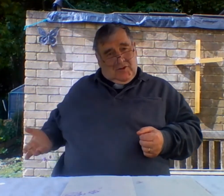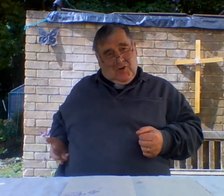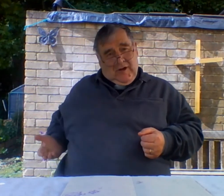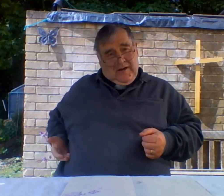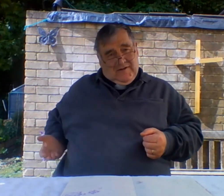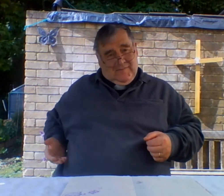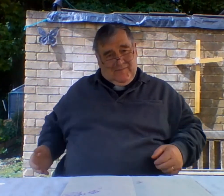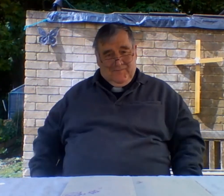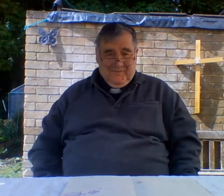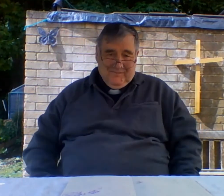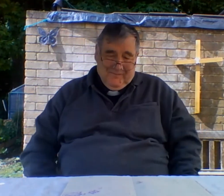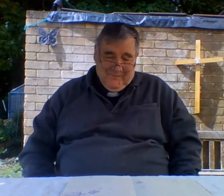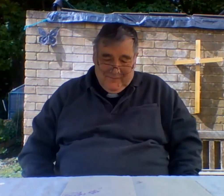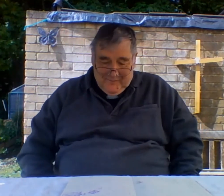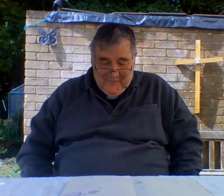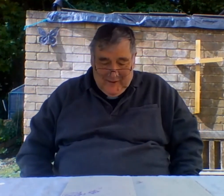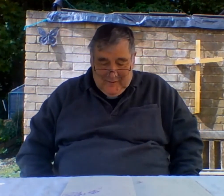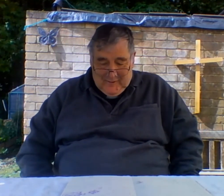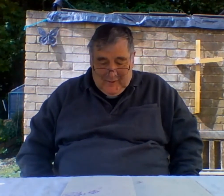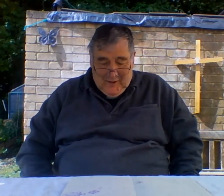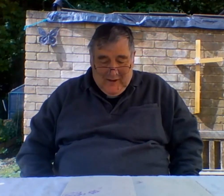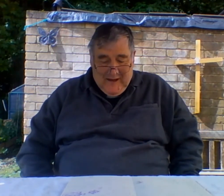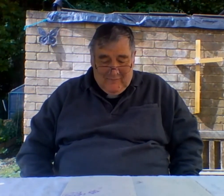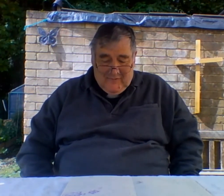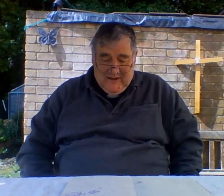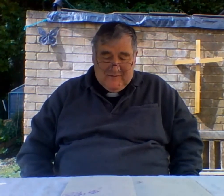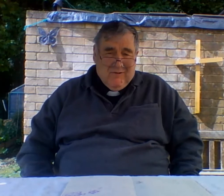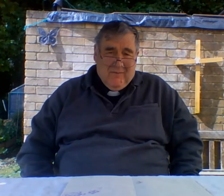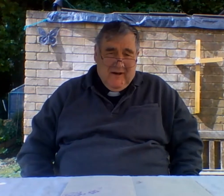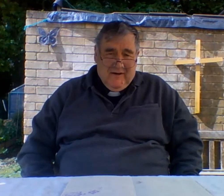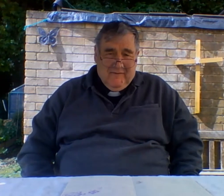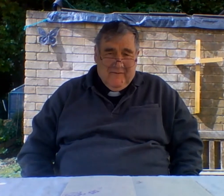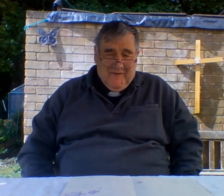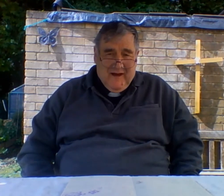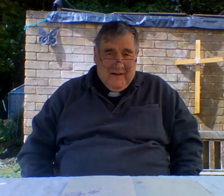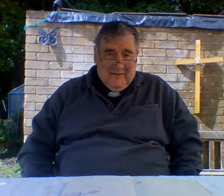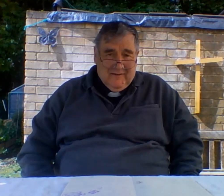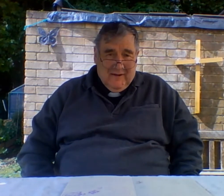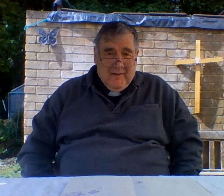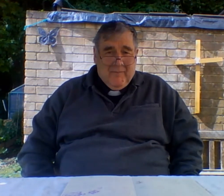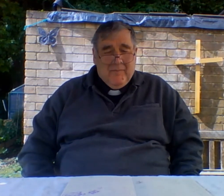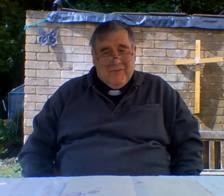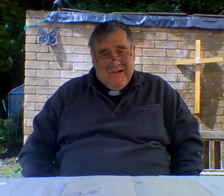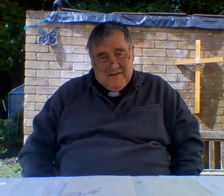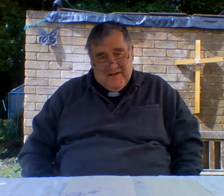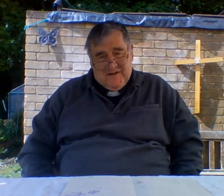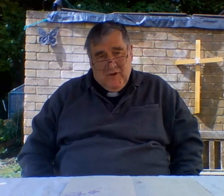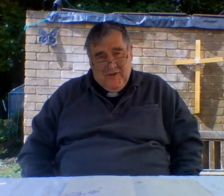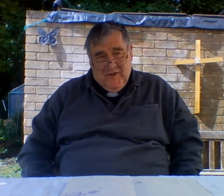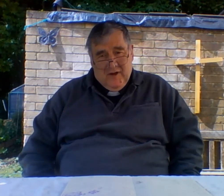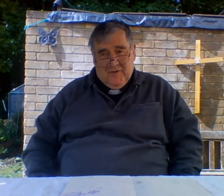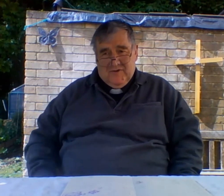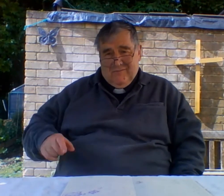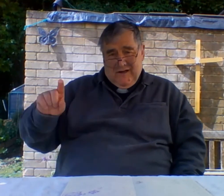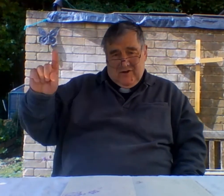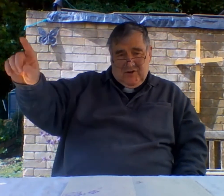toilet okay that's probably enough of that but practice with those directional